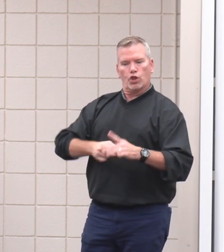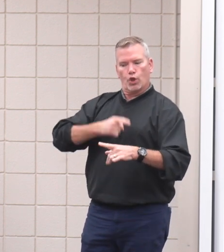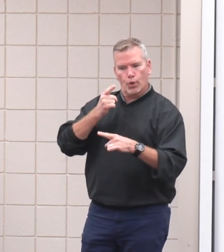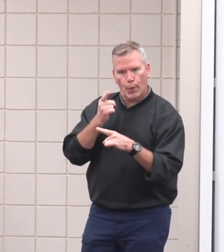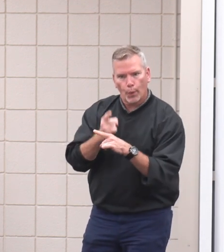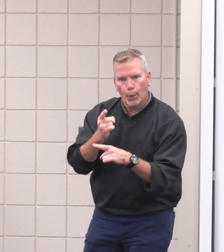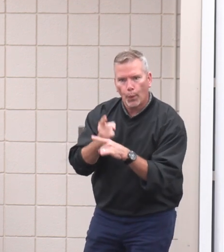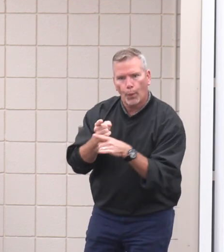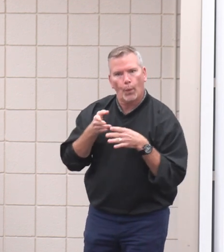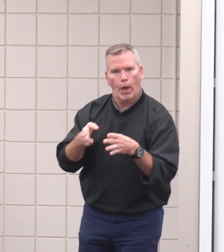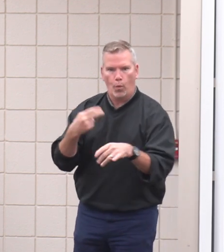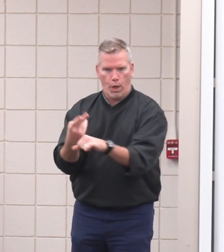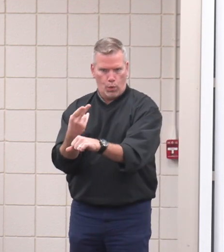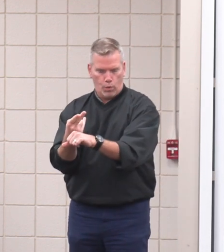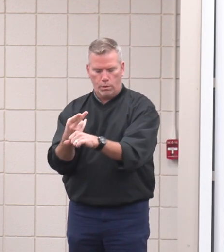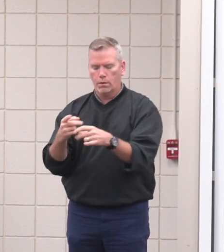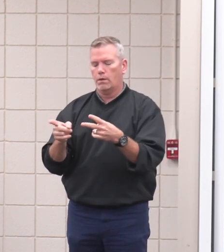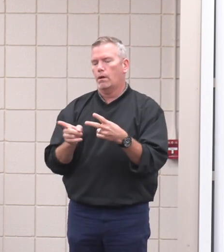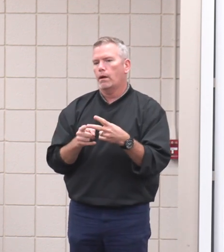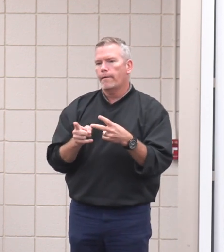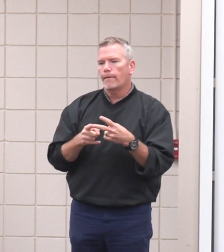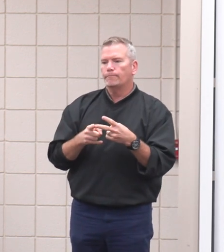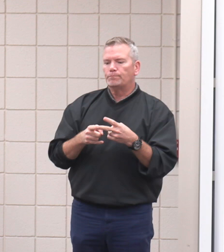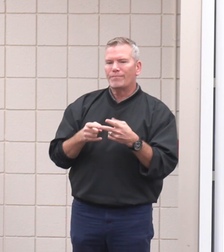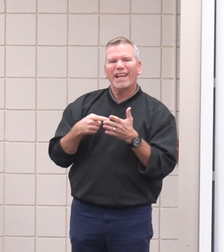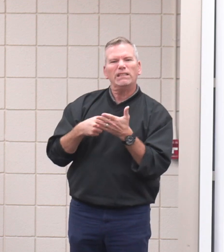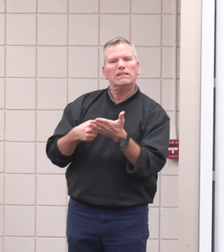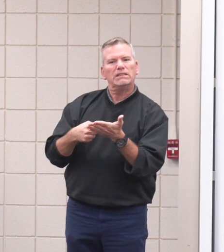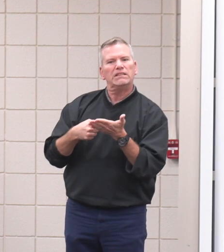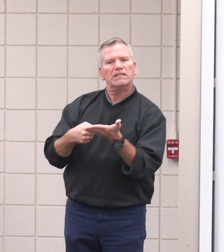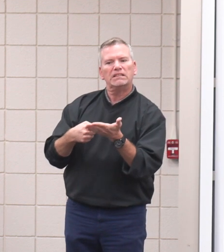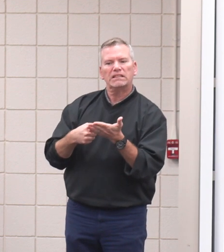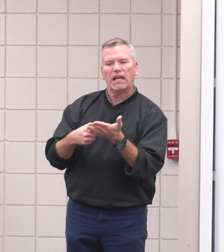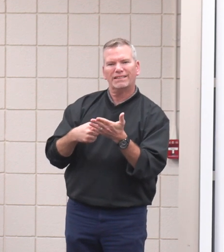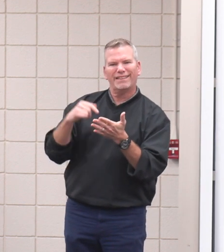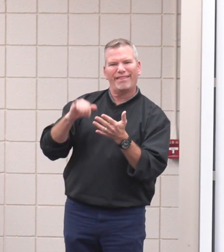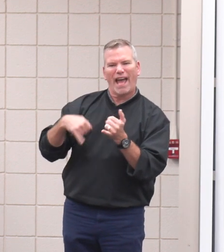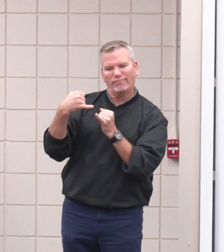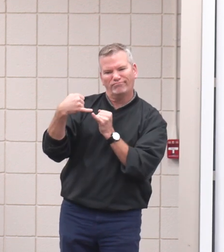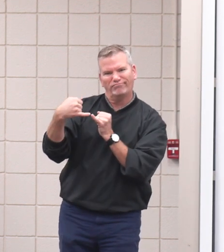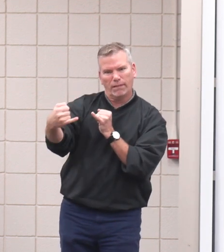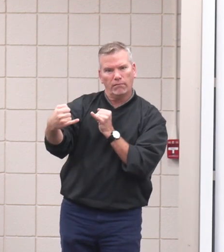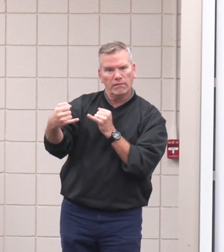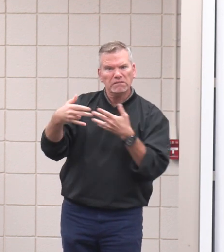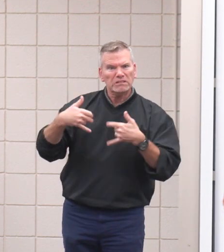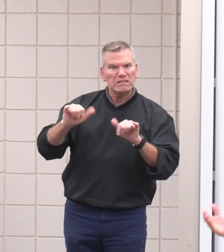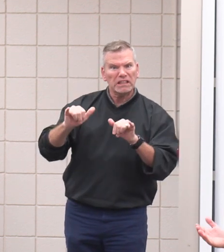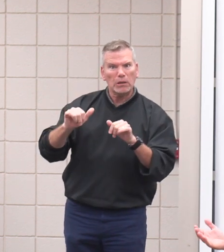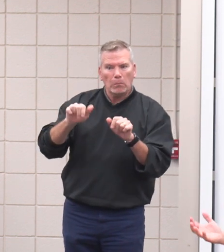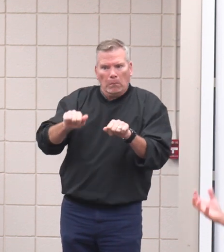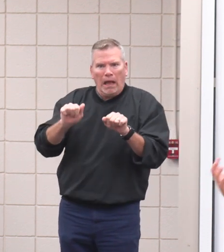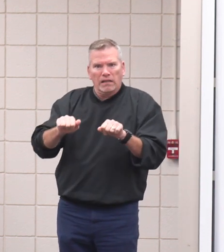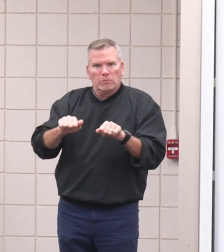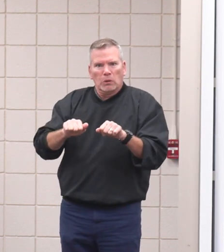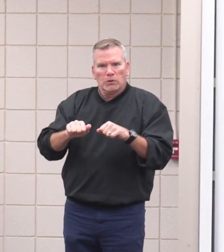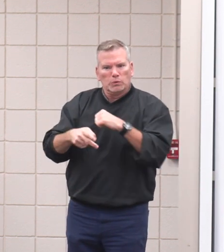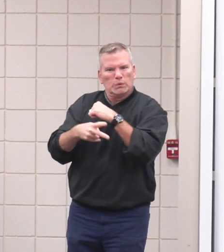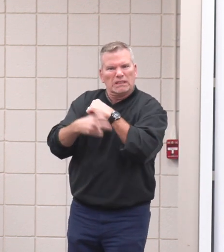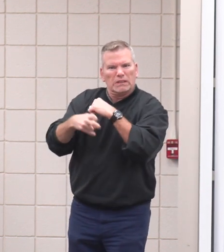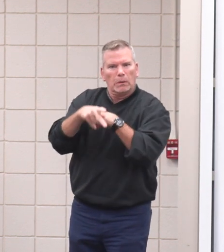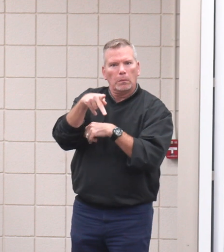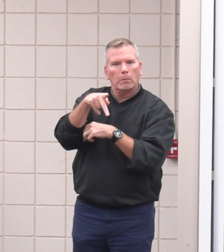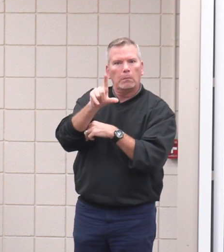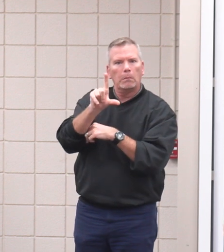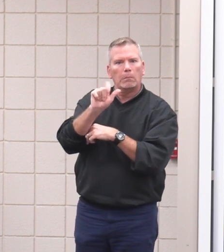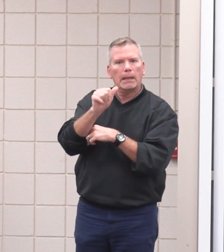talking about where that line still is, because there's still a line with plagiarism, right? But taking that